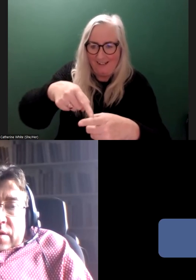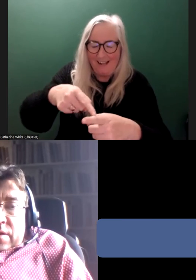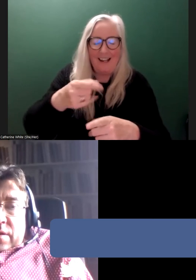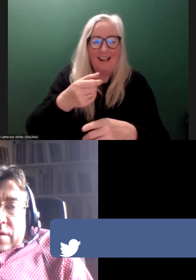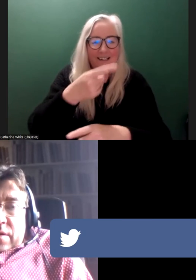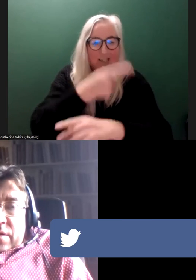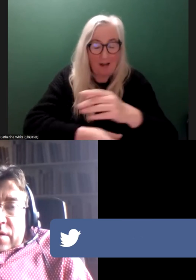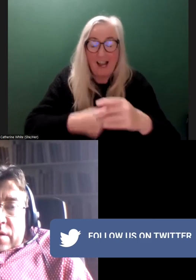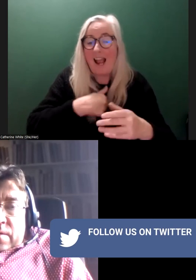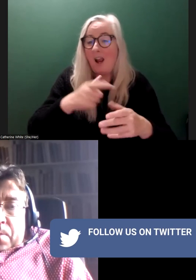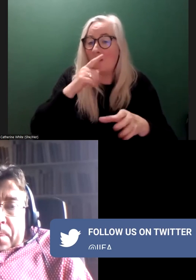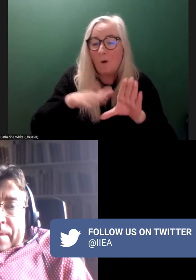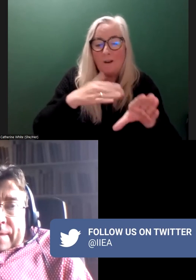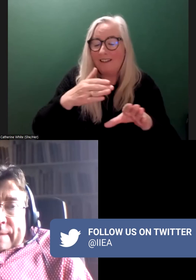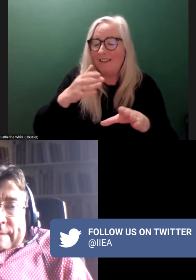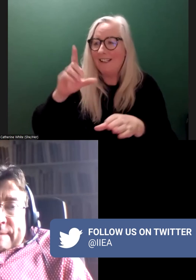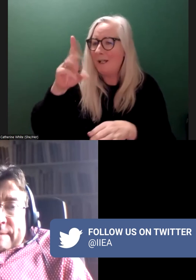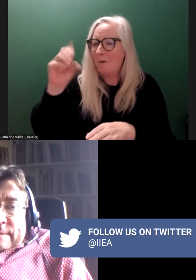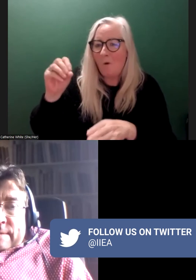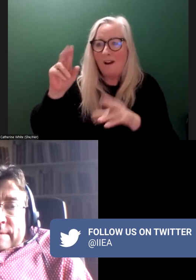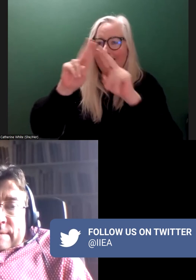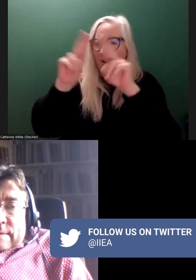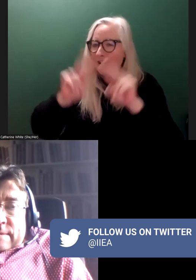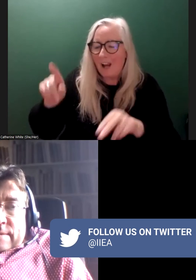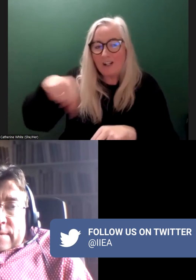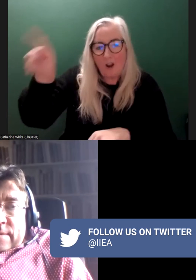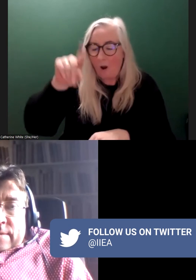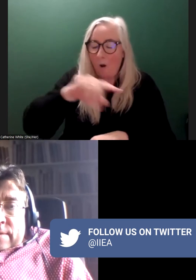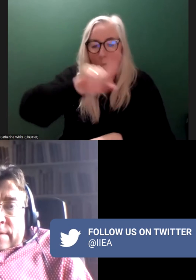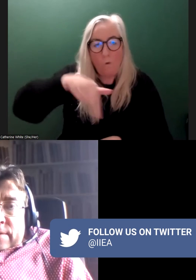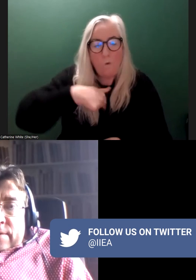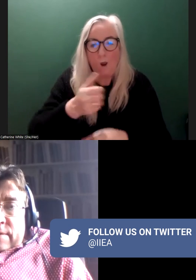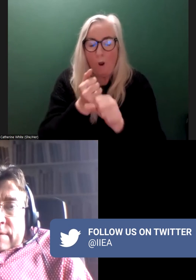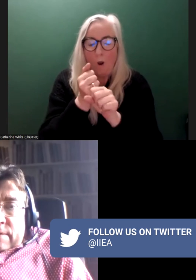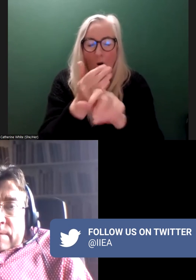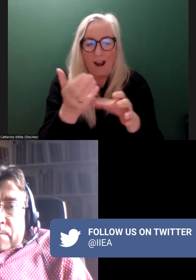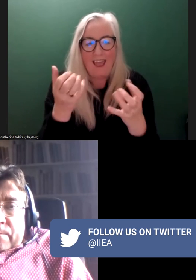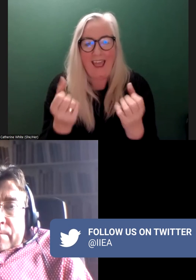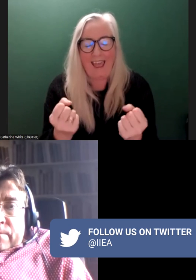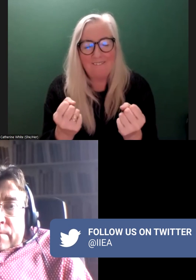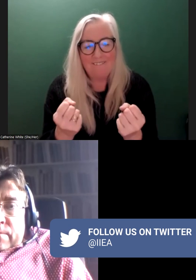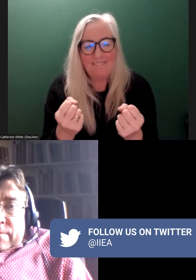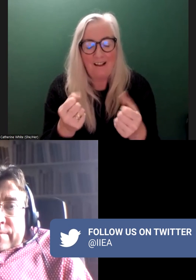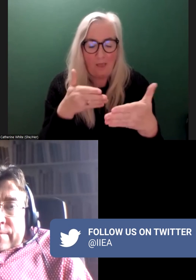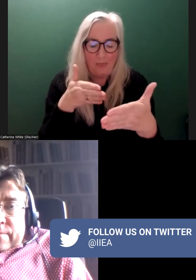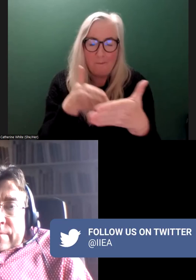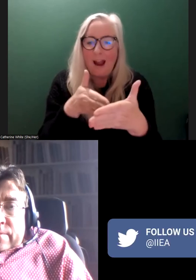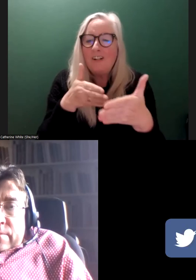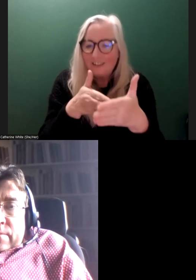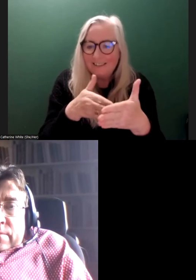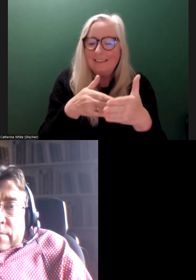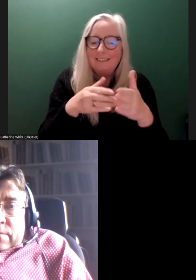to colleagues international, disabled people's organisations international. all having, the barriers are different,